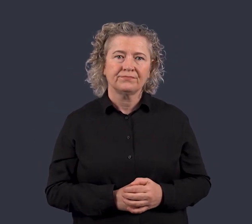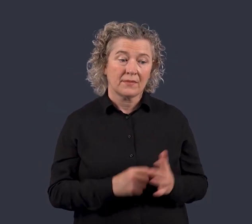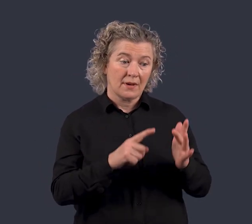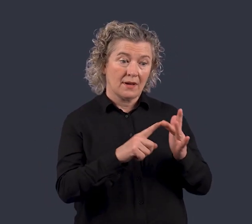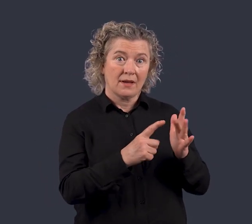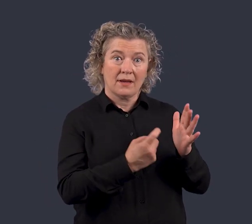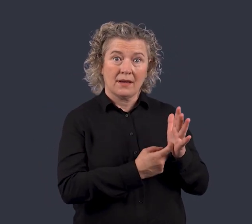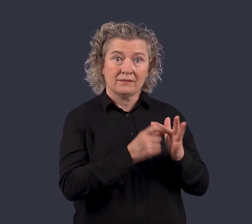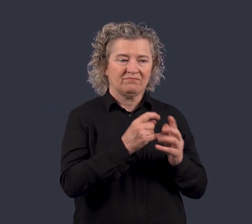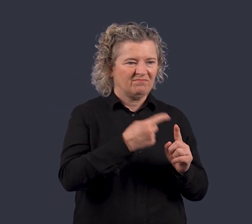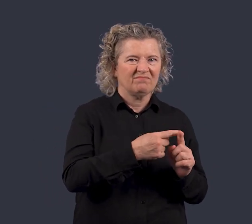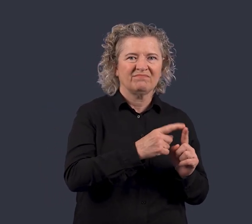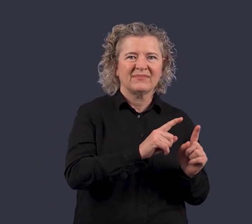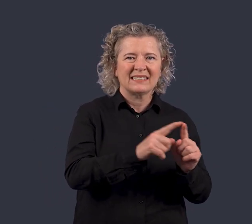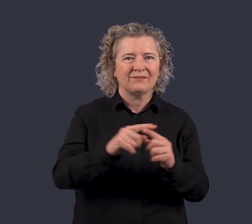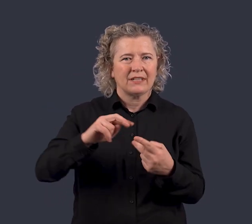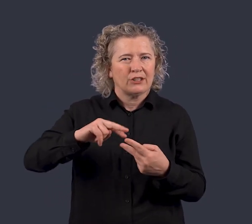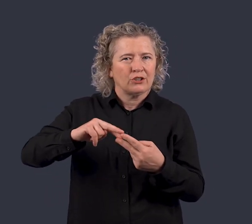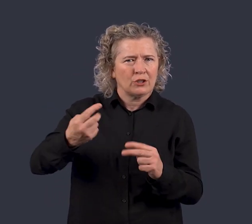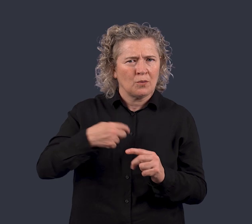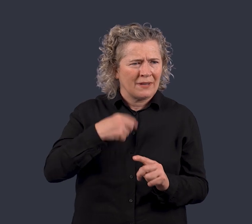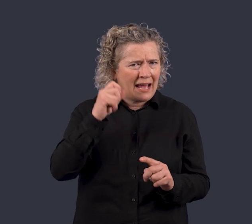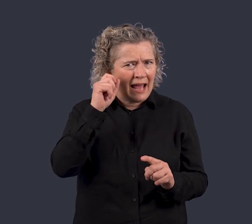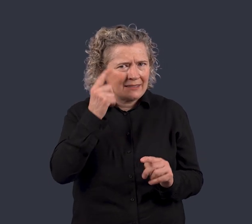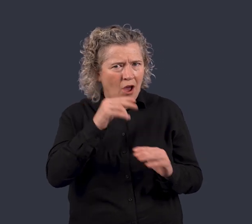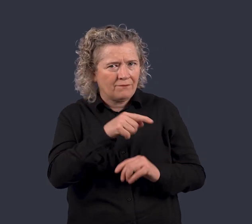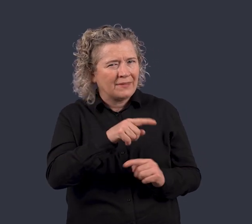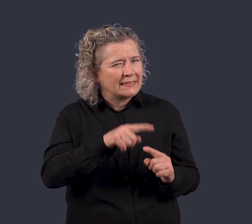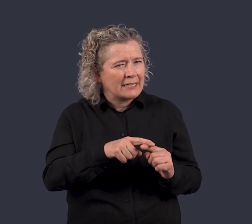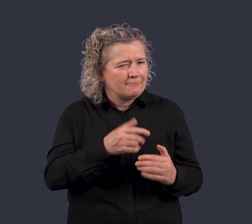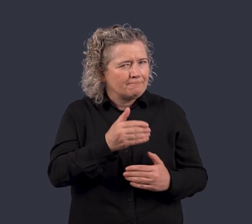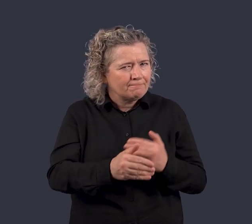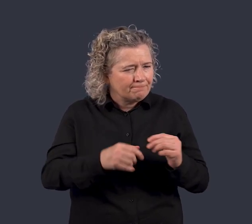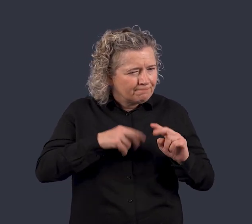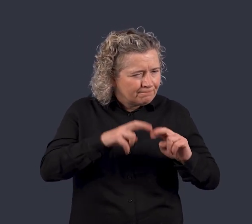Our understanding of IRDs and genetics is still advancing.